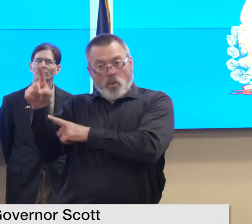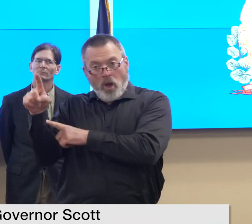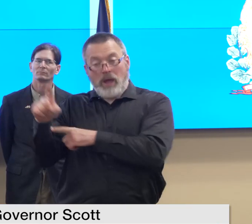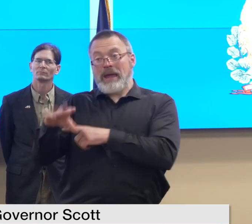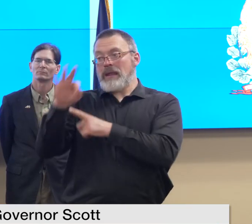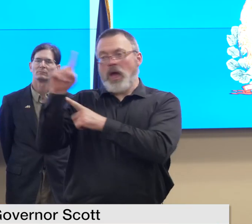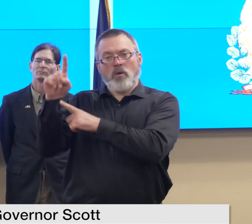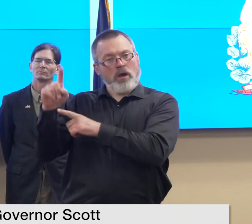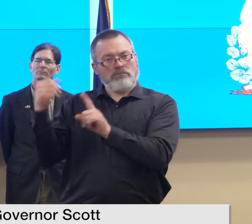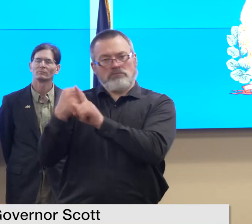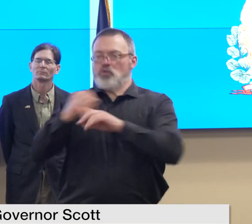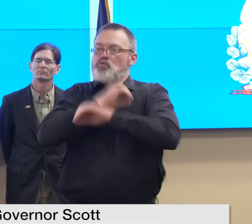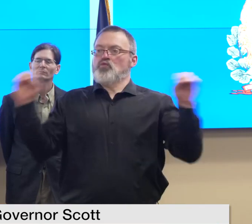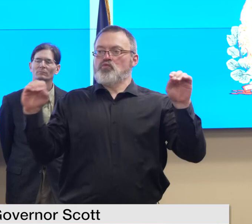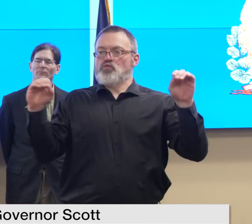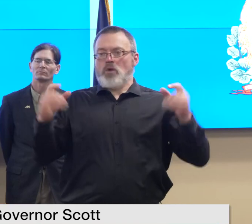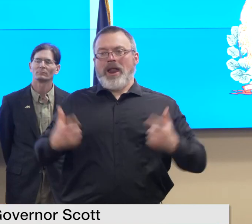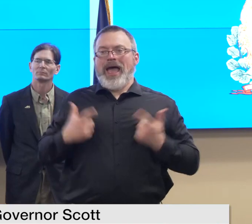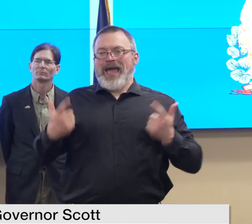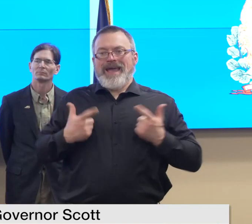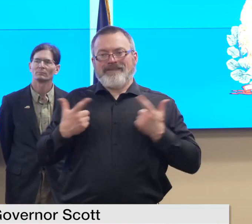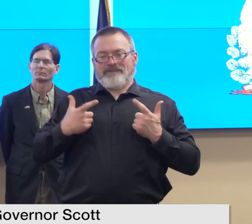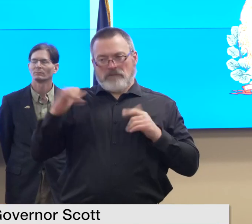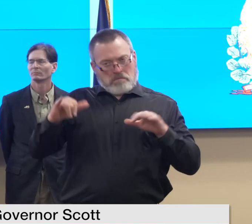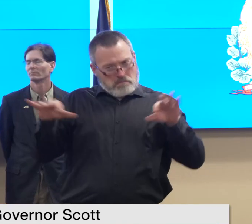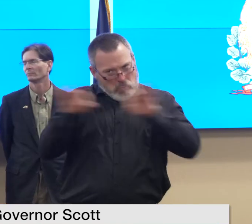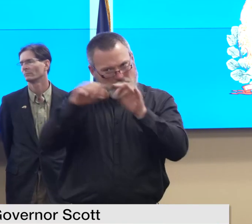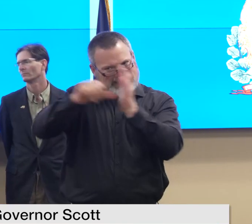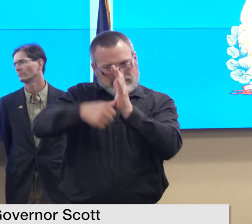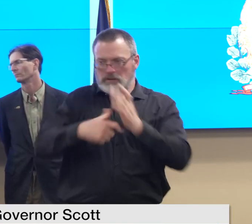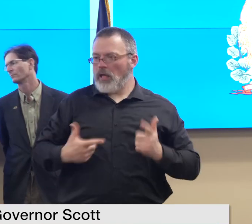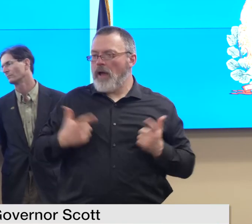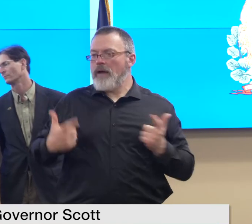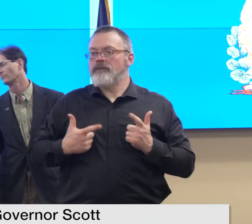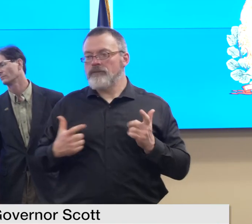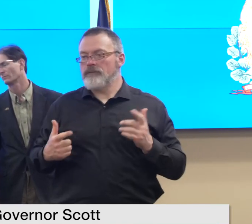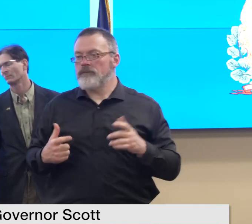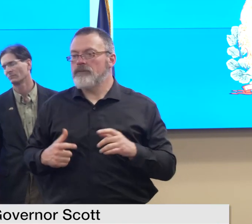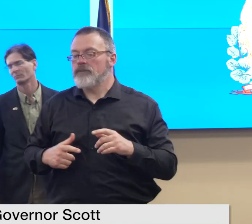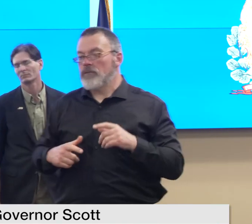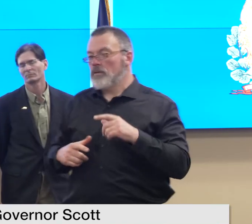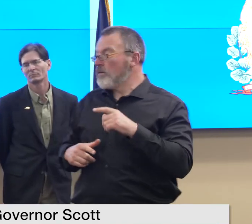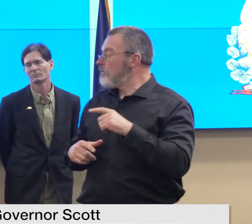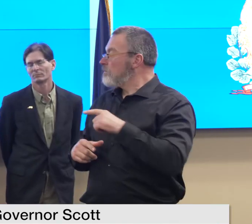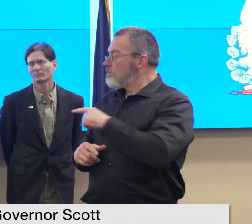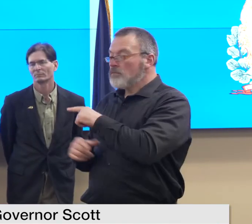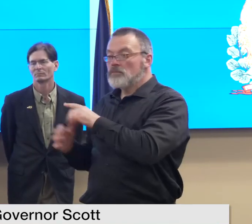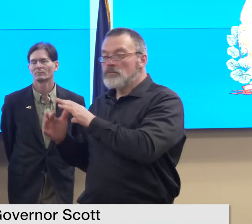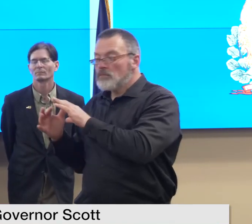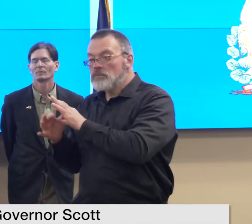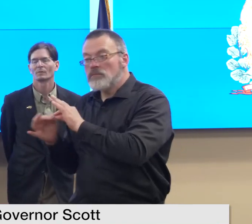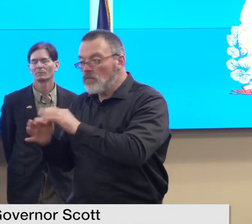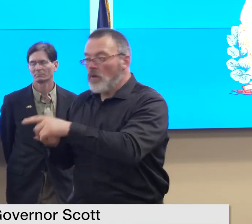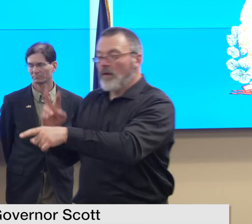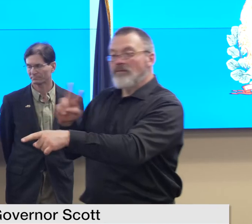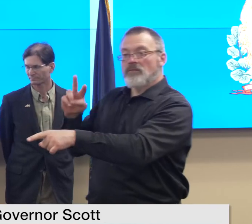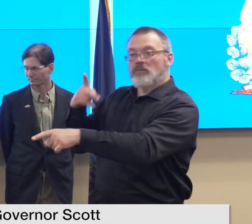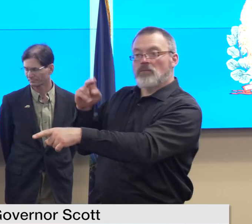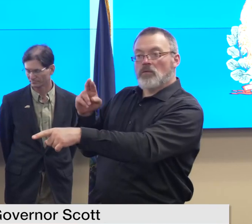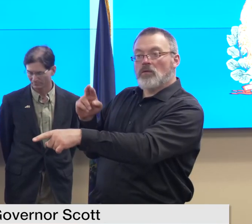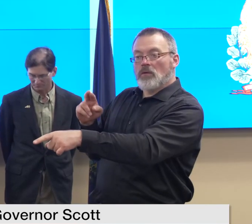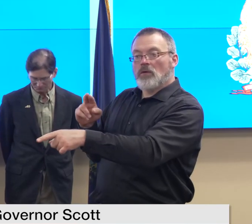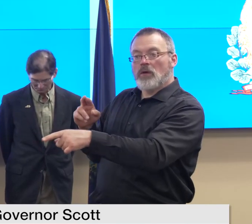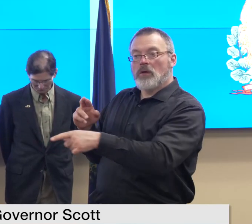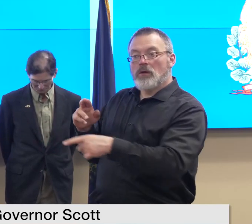so i think that's important to share any other public facing things that you know uh were perhaps disrupted